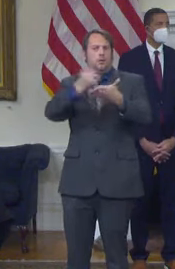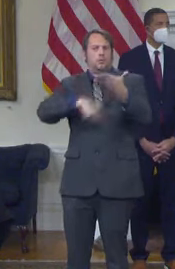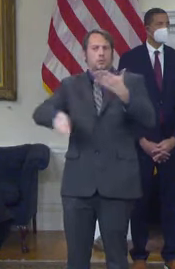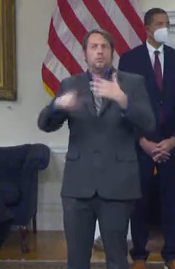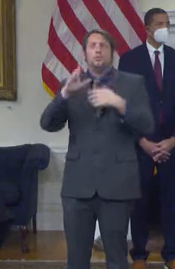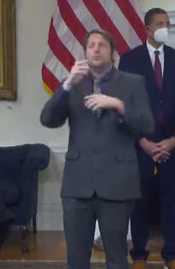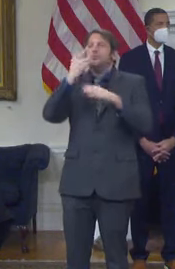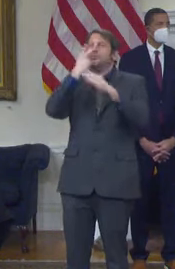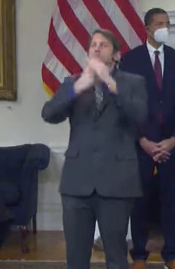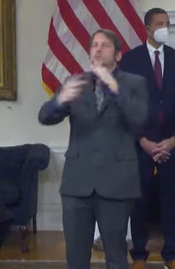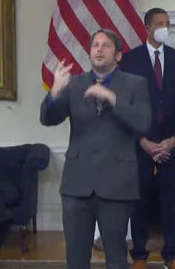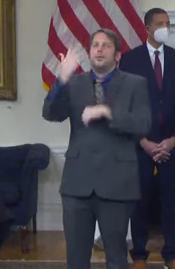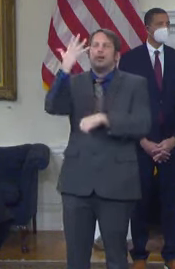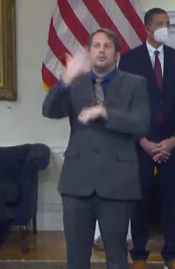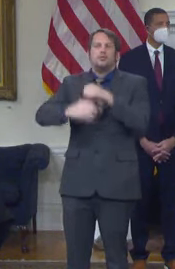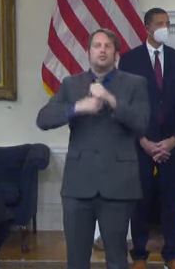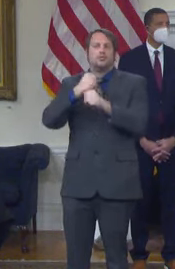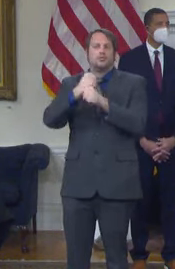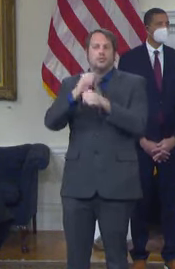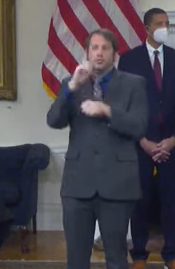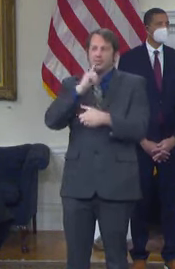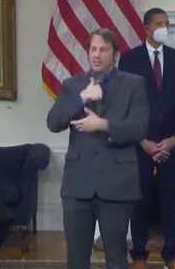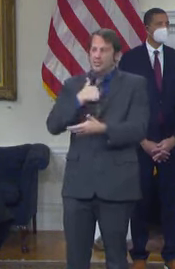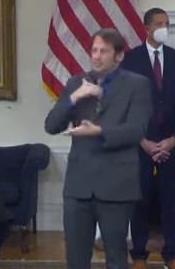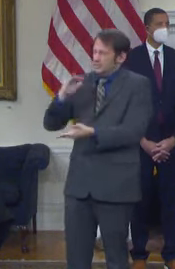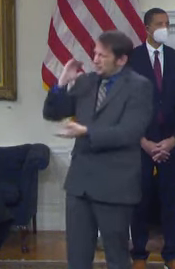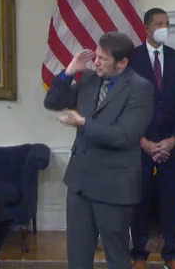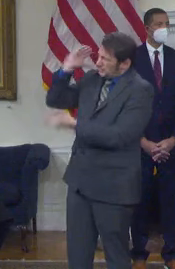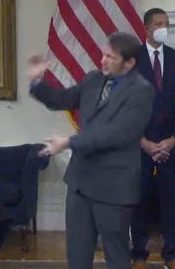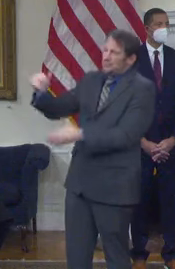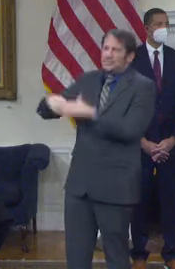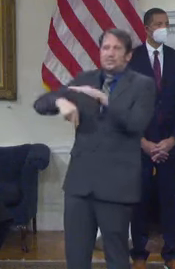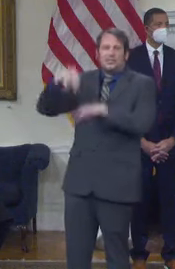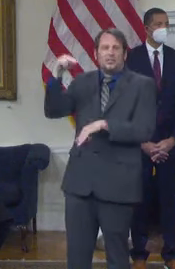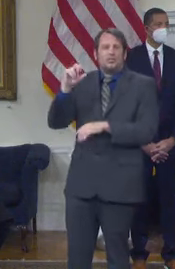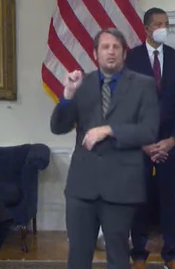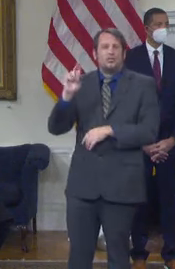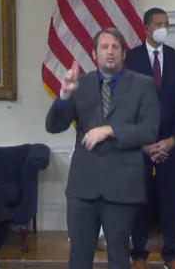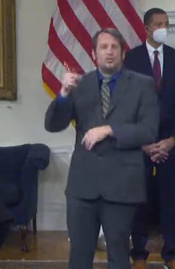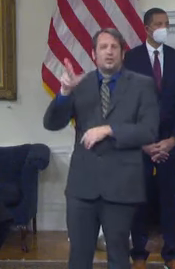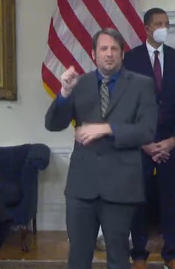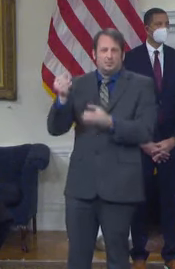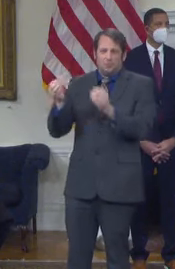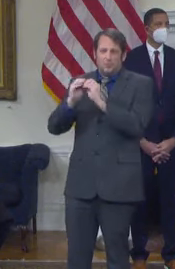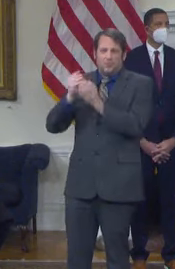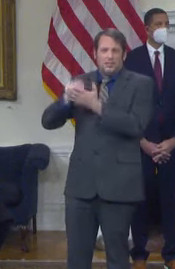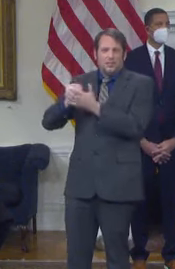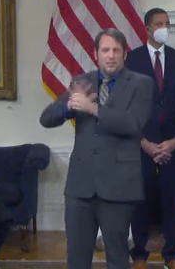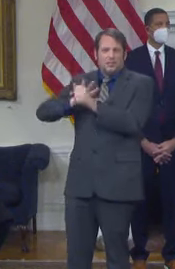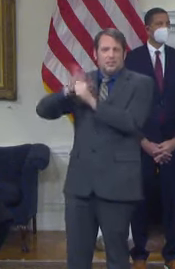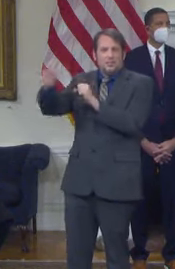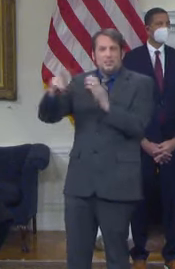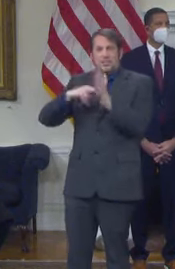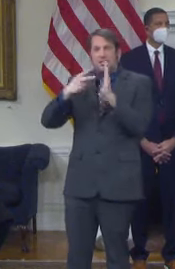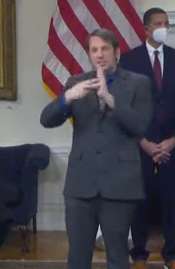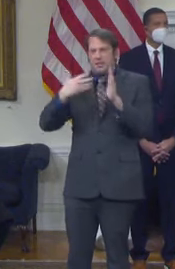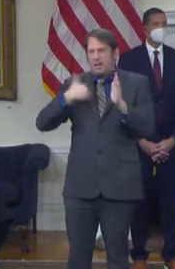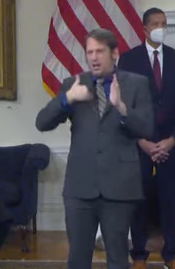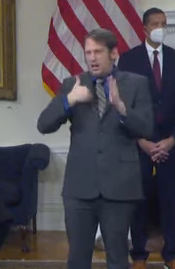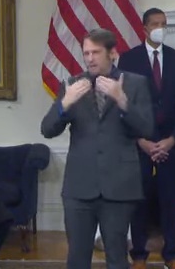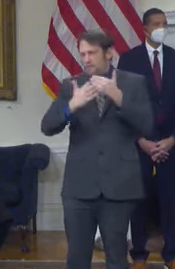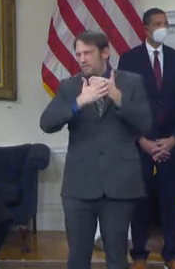have a surplus. So, we do long-term budgeting, and all that's been taken into account, and we can afford to do it.